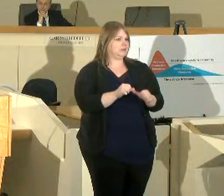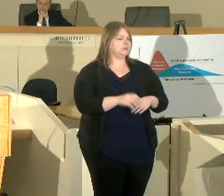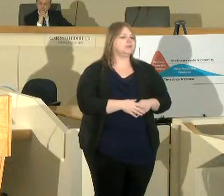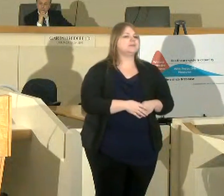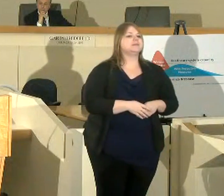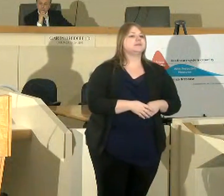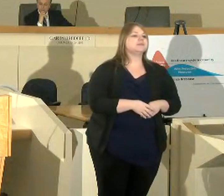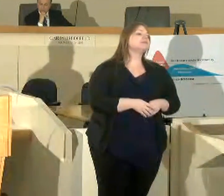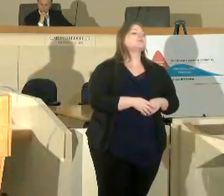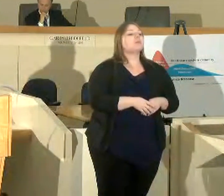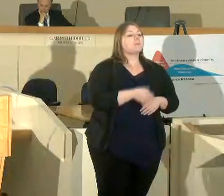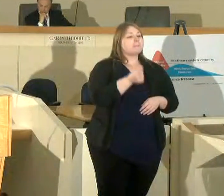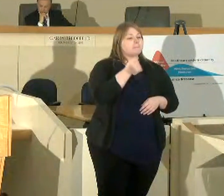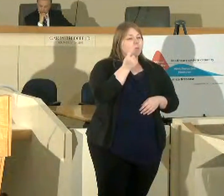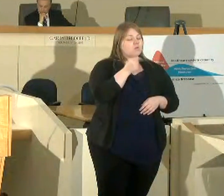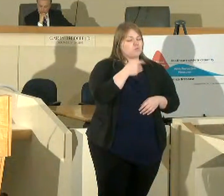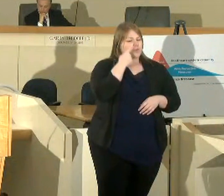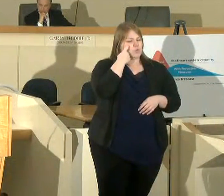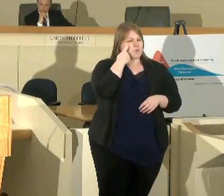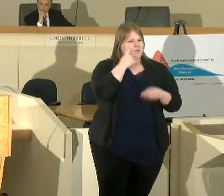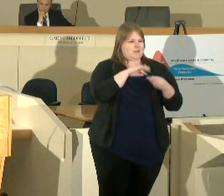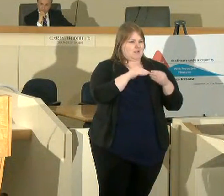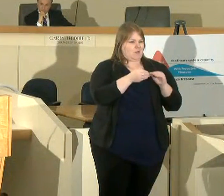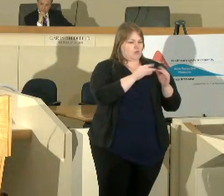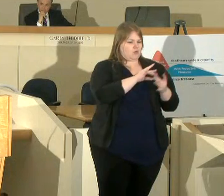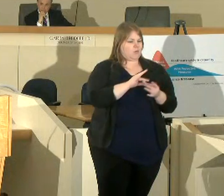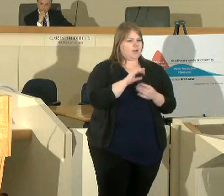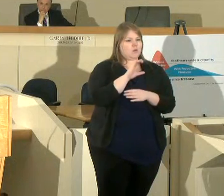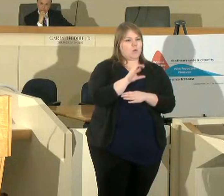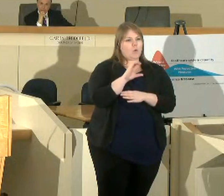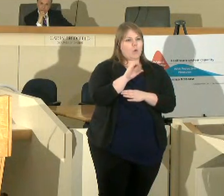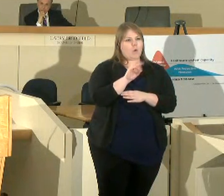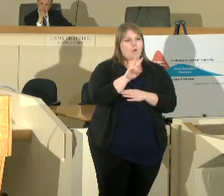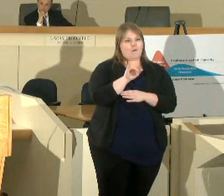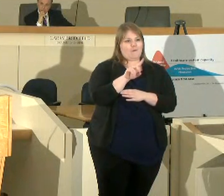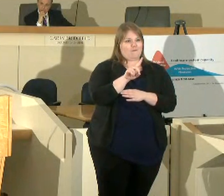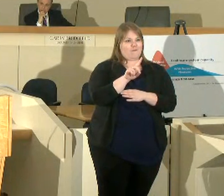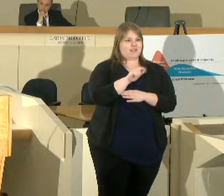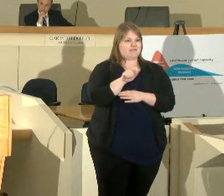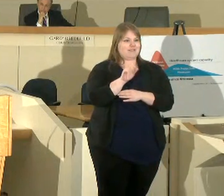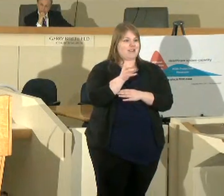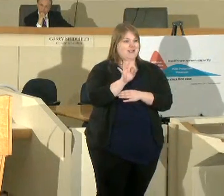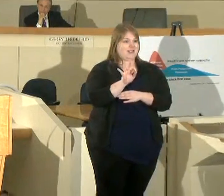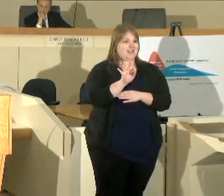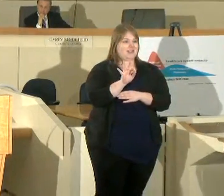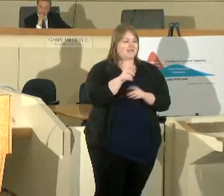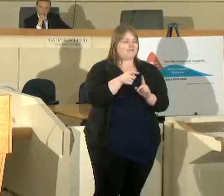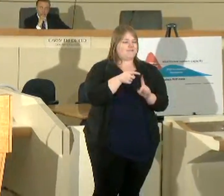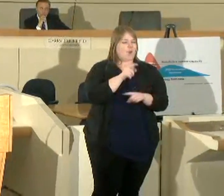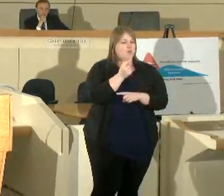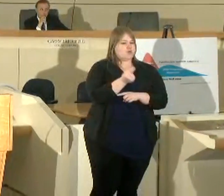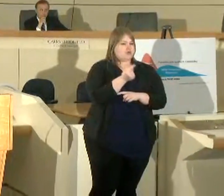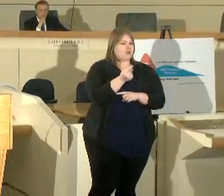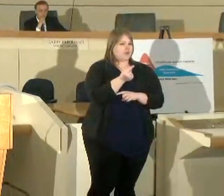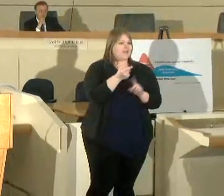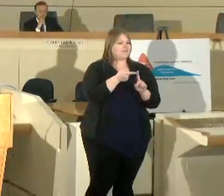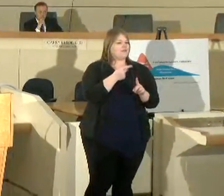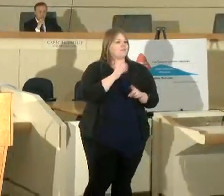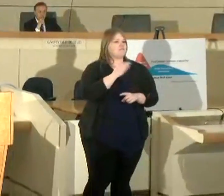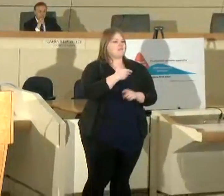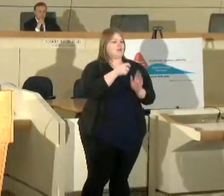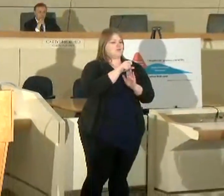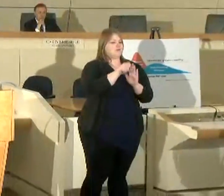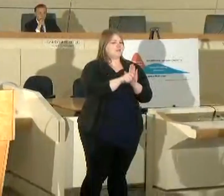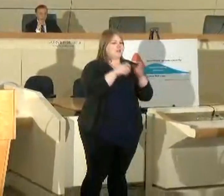want to share with you what are the latest numbers regarding covid 19 from as of tuesday per our state public health